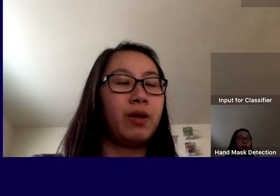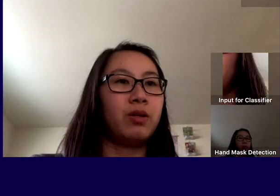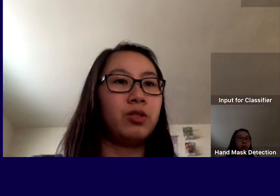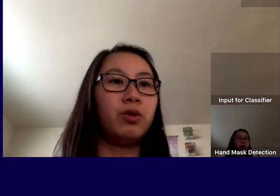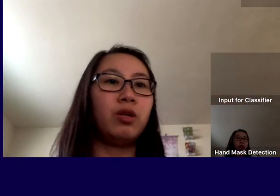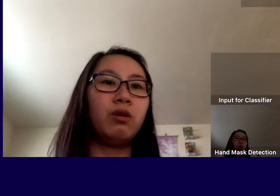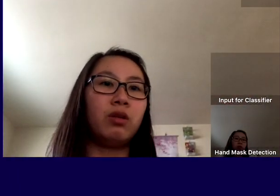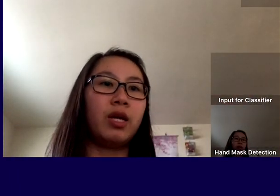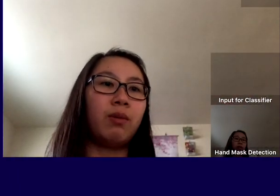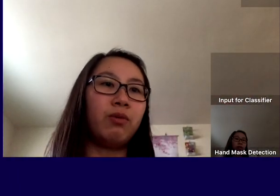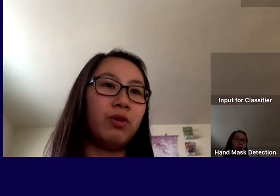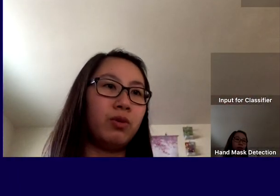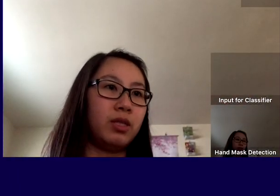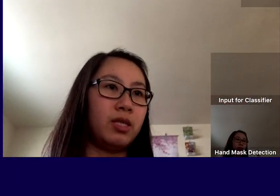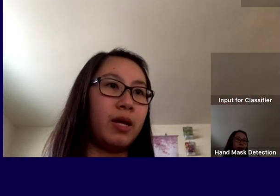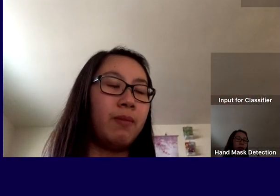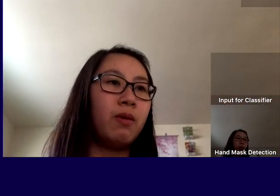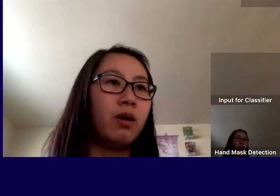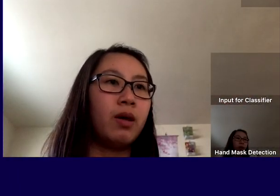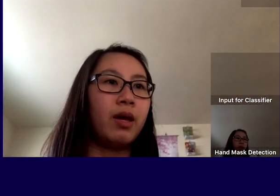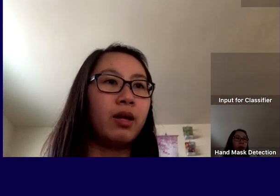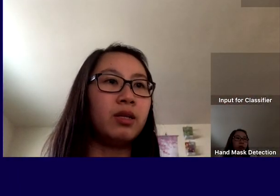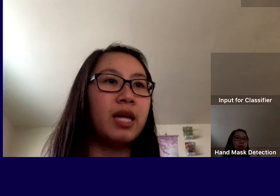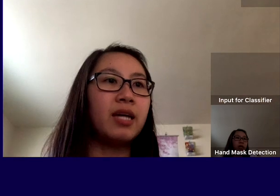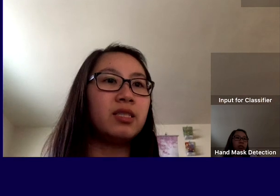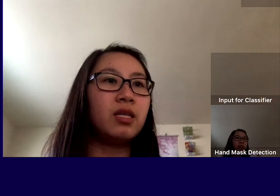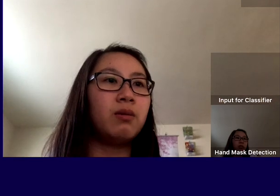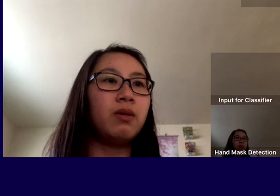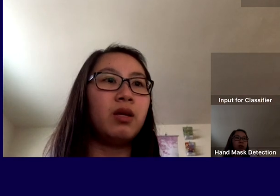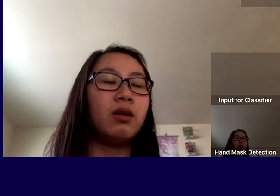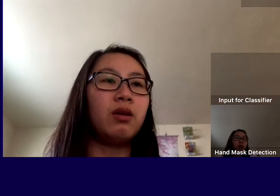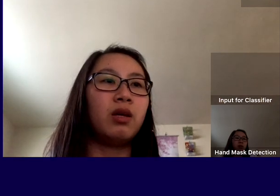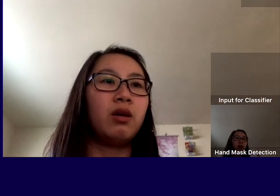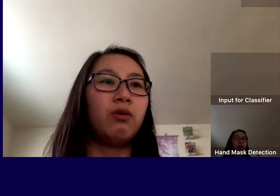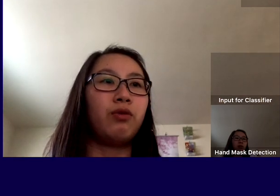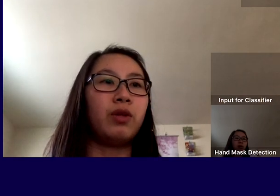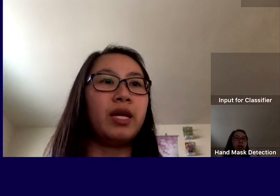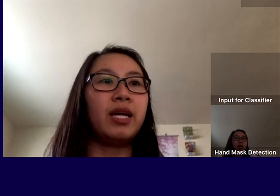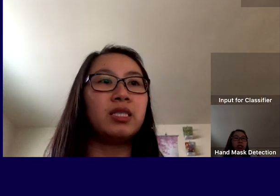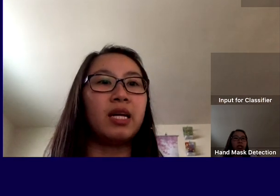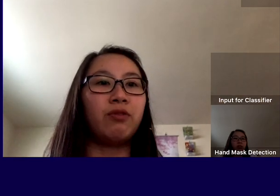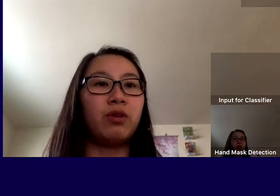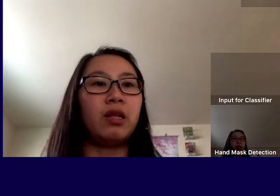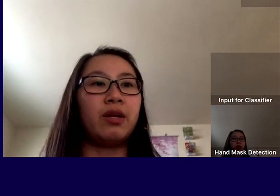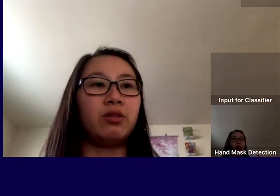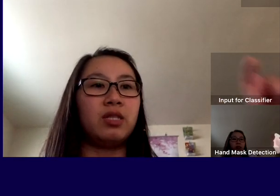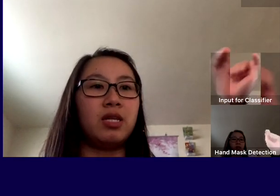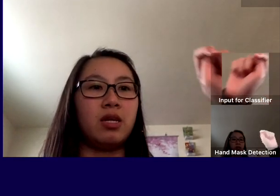So here the camera view is the same and it's asking me for the hand sign for the letter T.